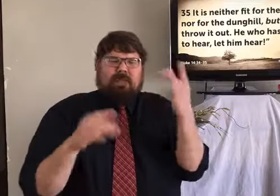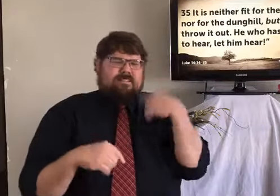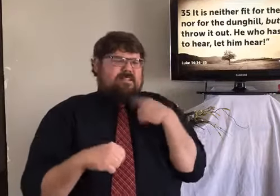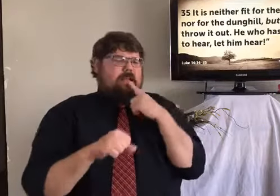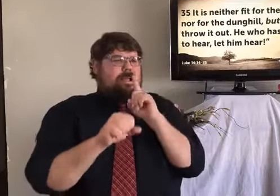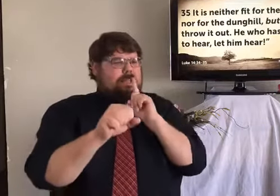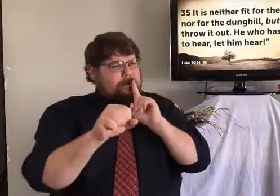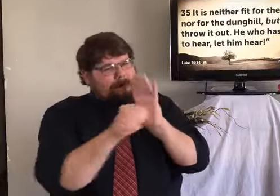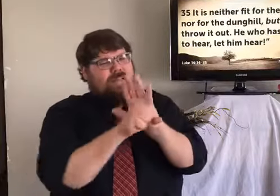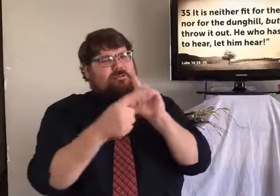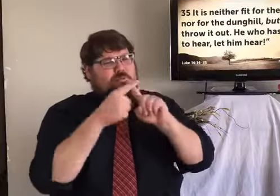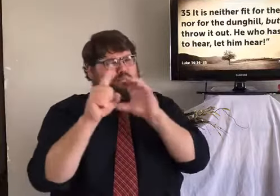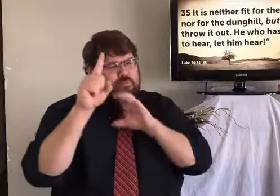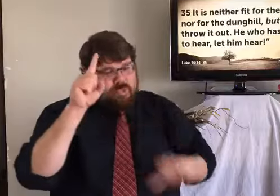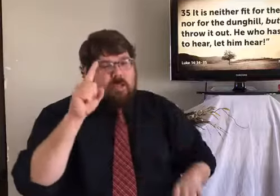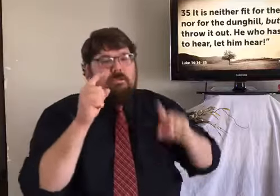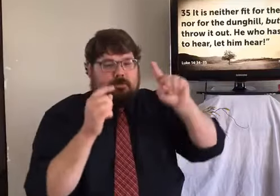has ears to hear, let him hear.